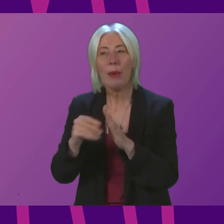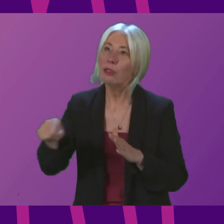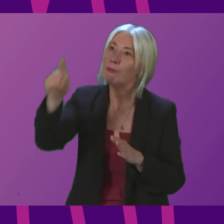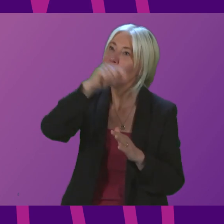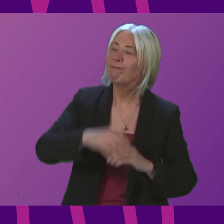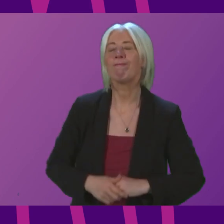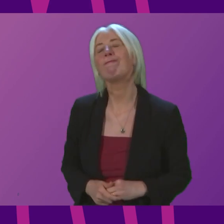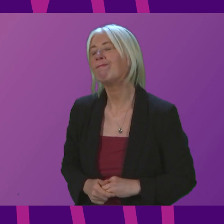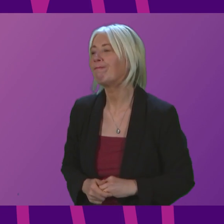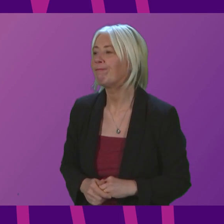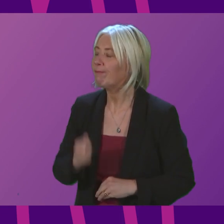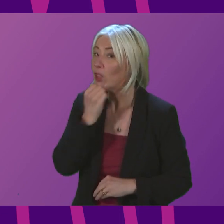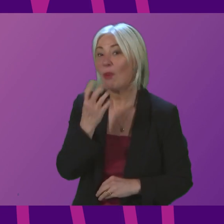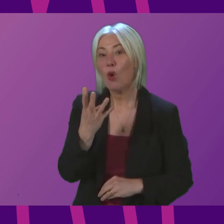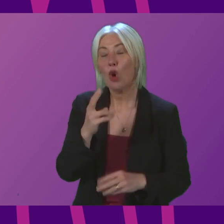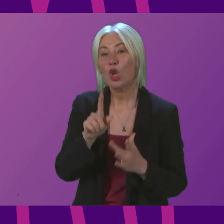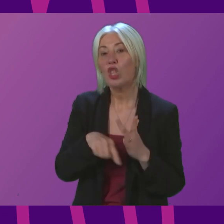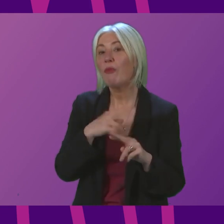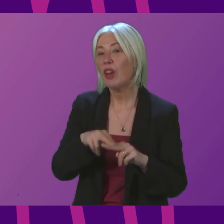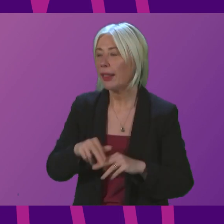Question number four, Jim Fairley.